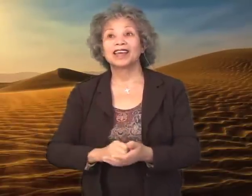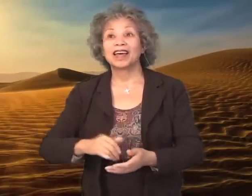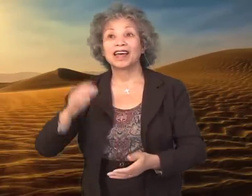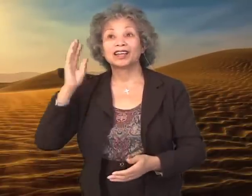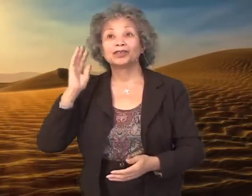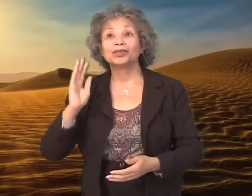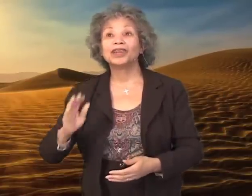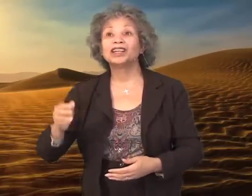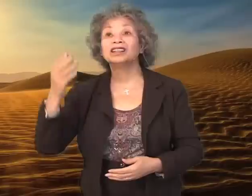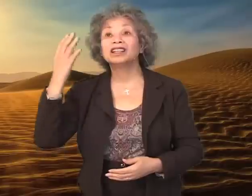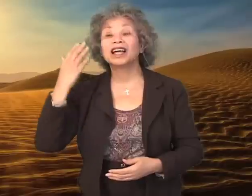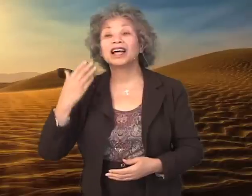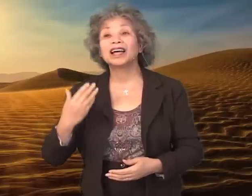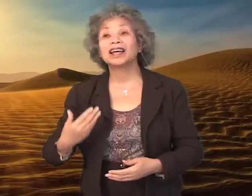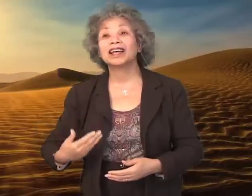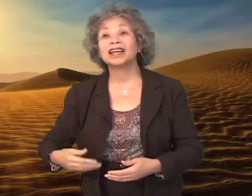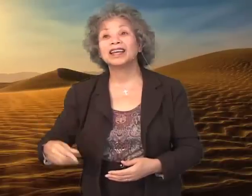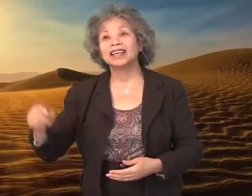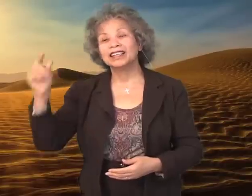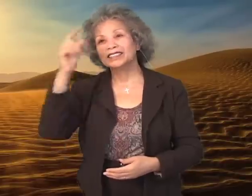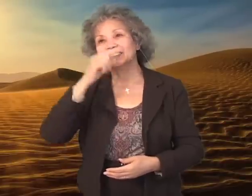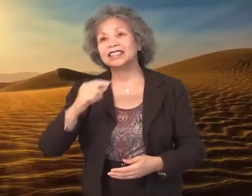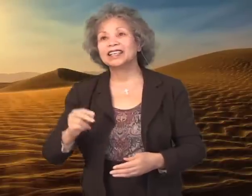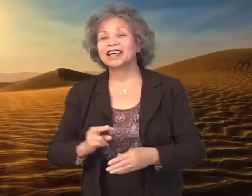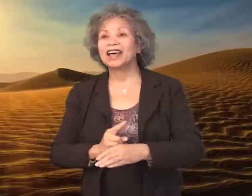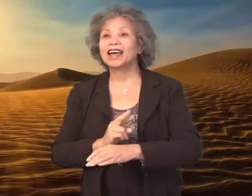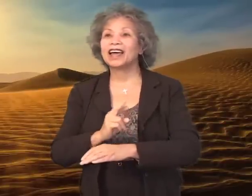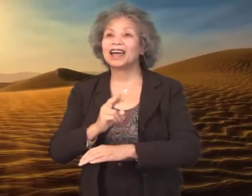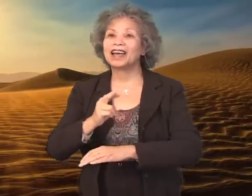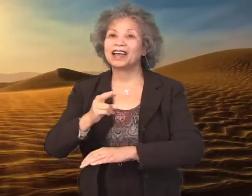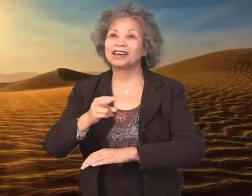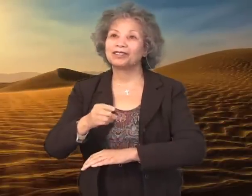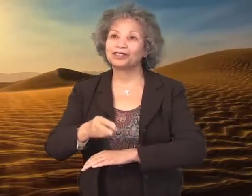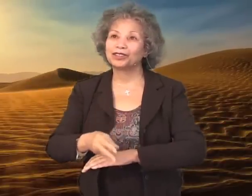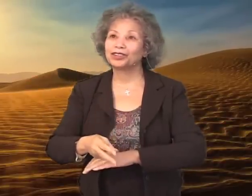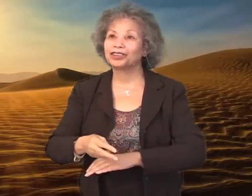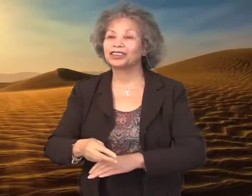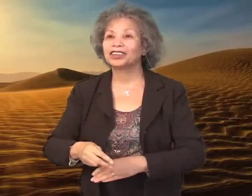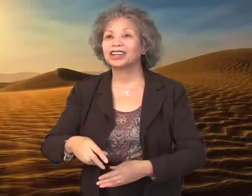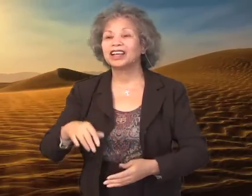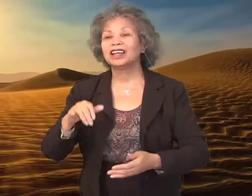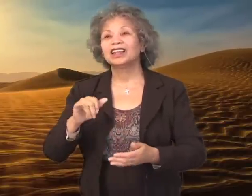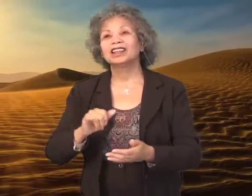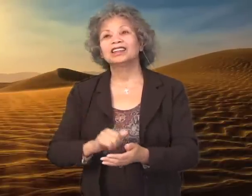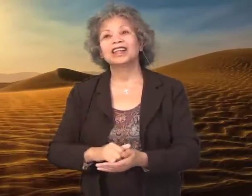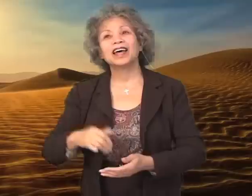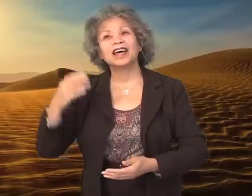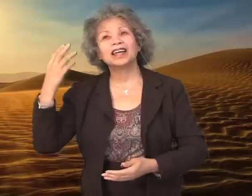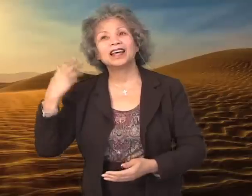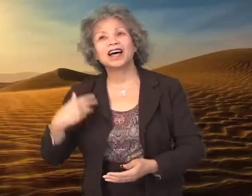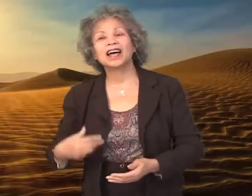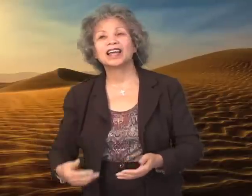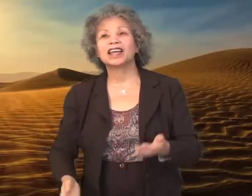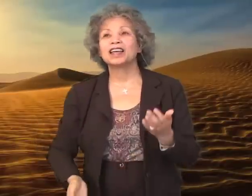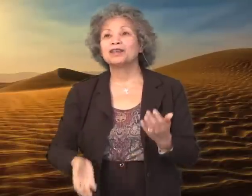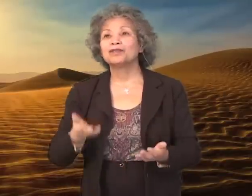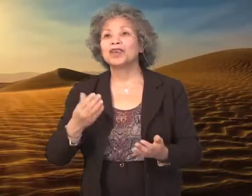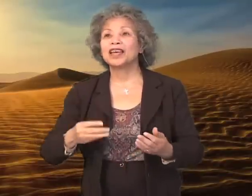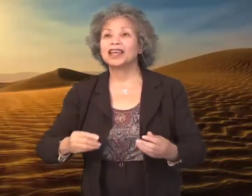that will I seek after, that I may